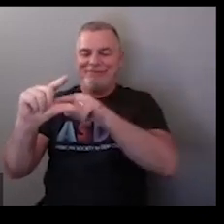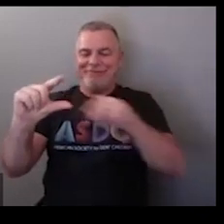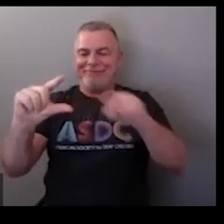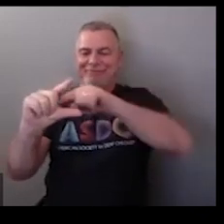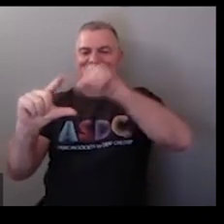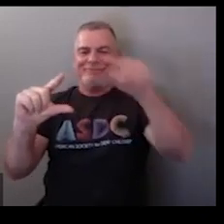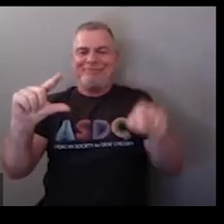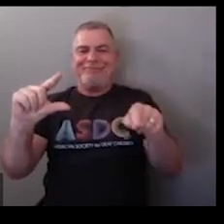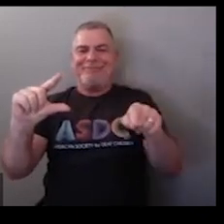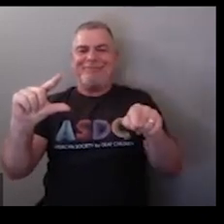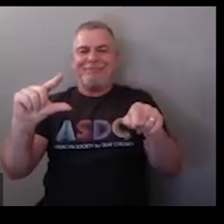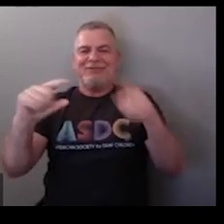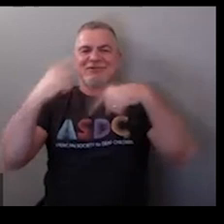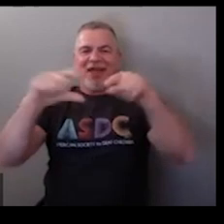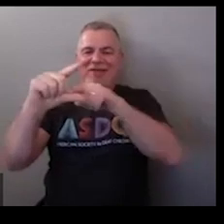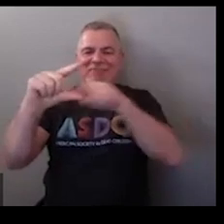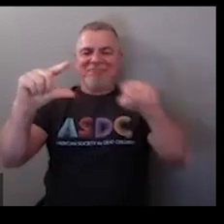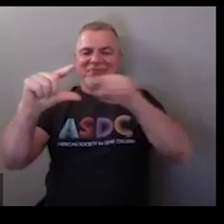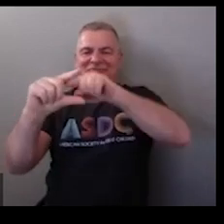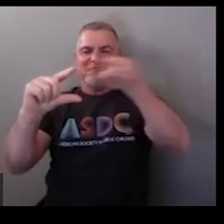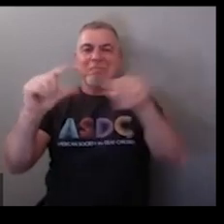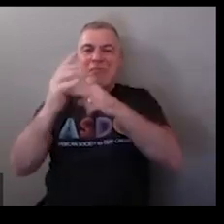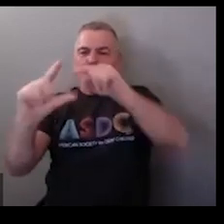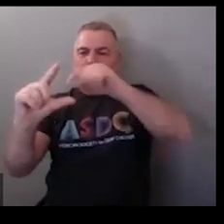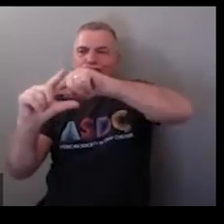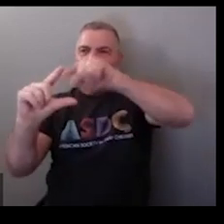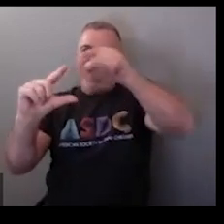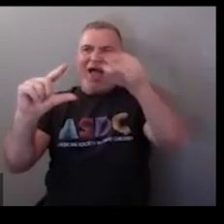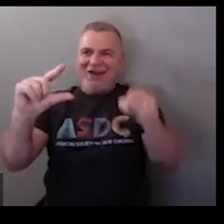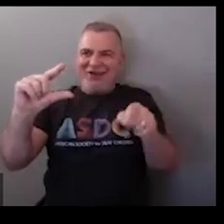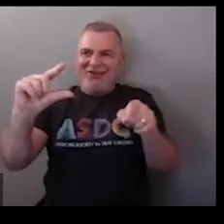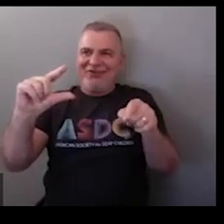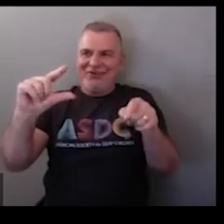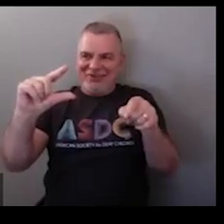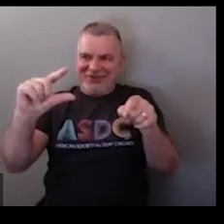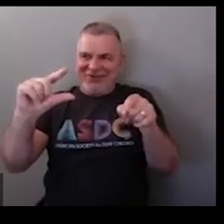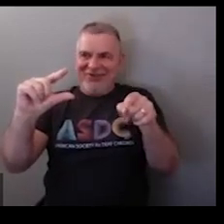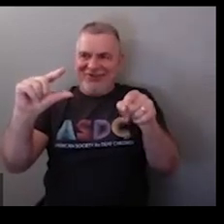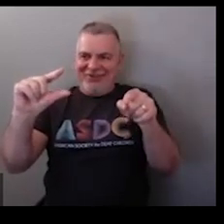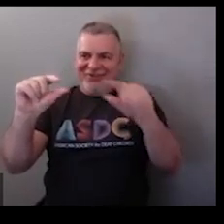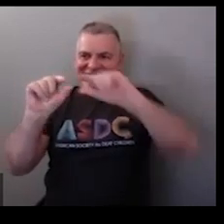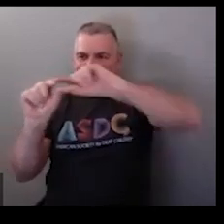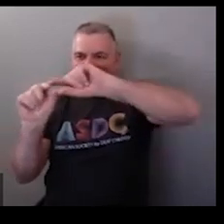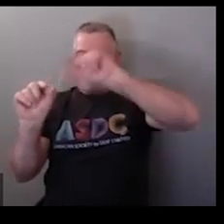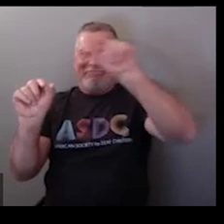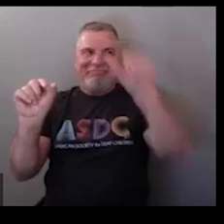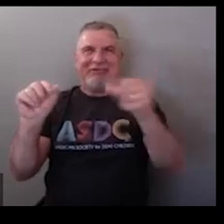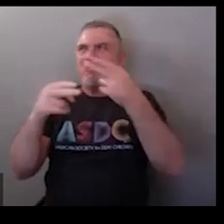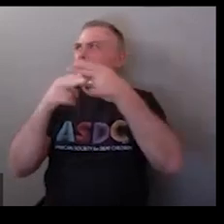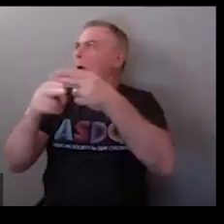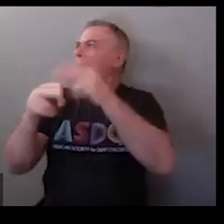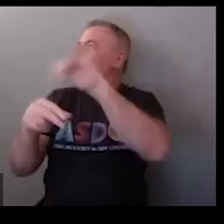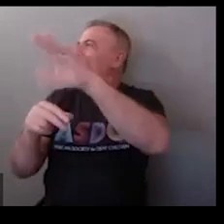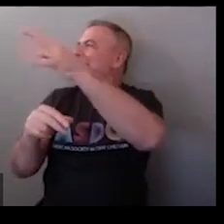okay so typically I would signify which one is that I don't know which one which is the one that's round and half